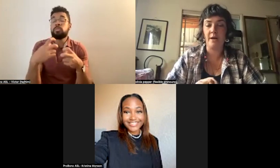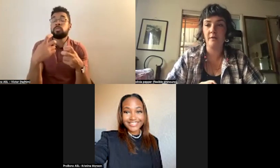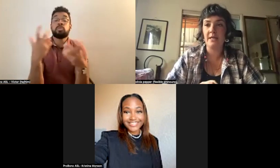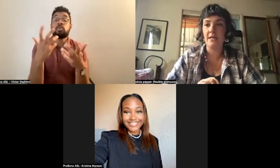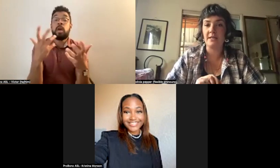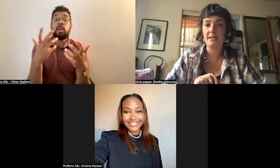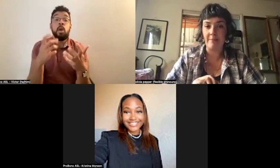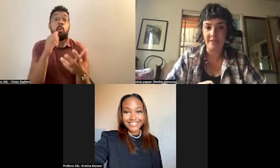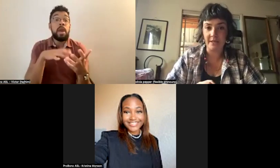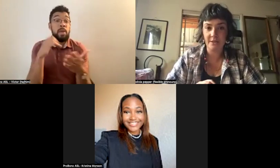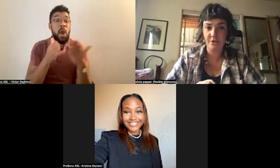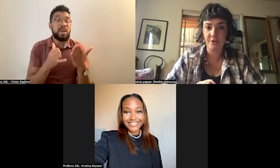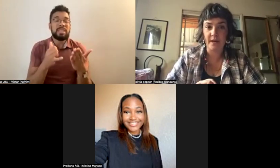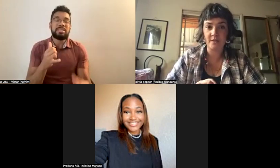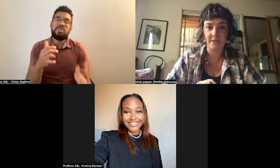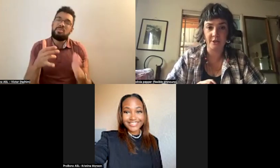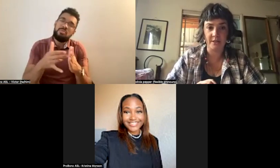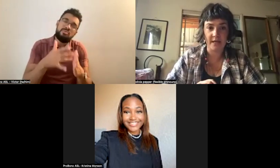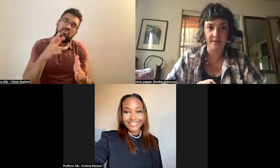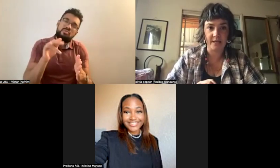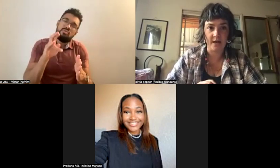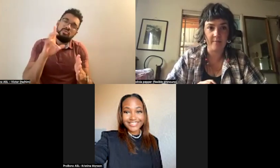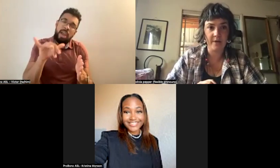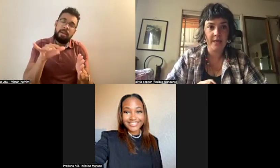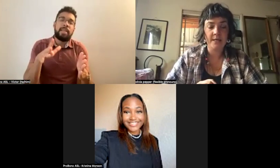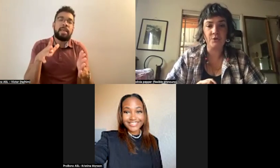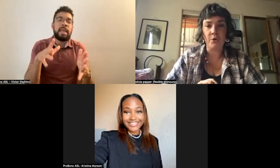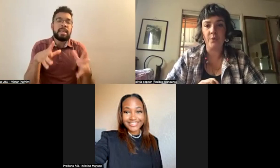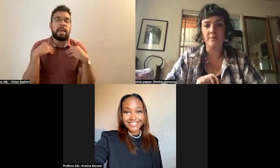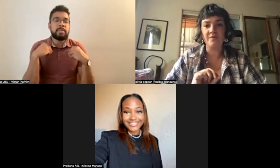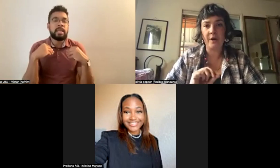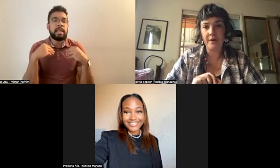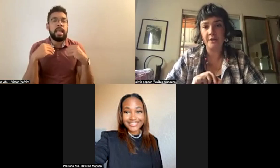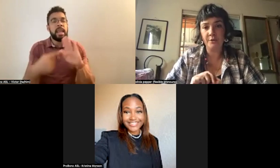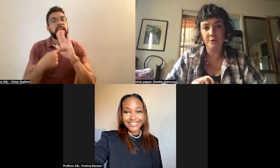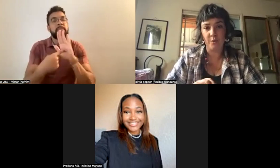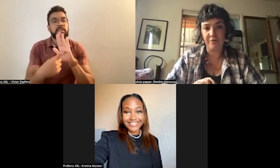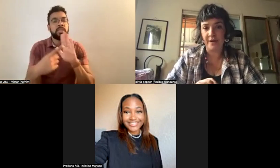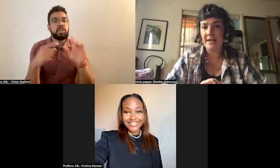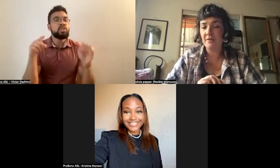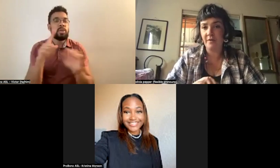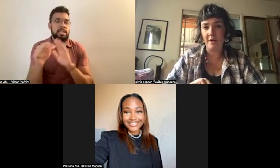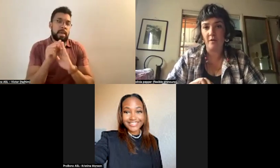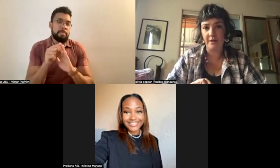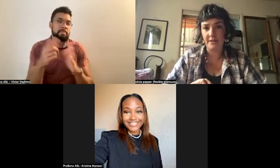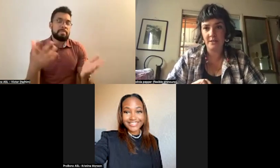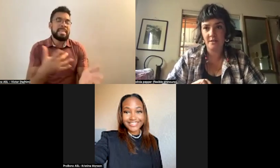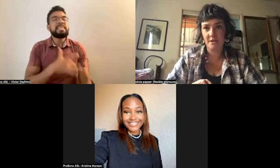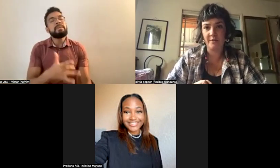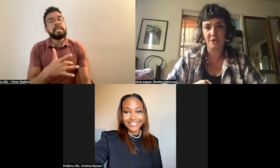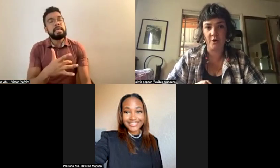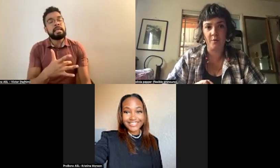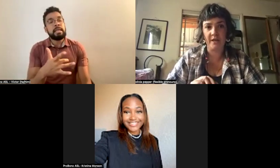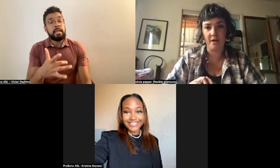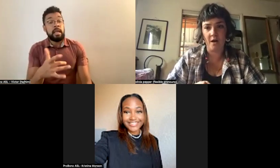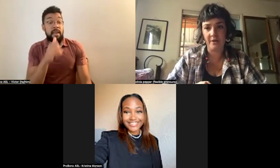rarely accepted to expositions at the time. So it was very unusual for any female artist to